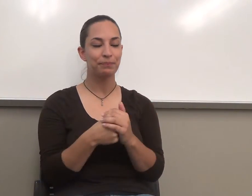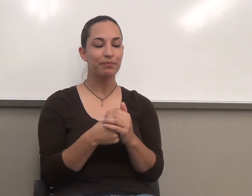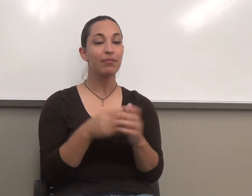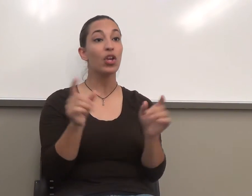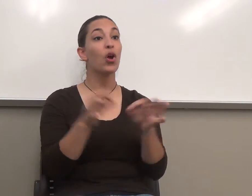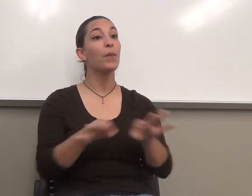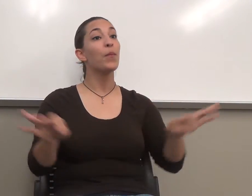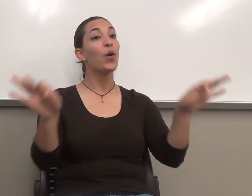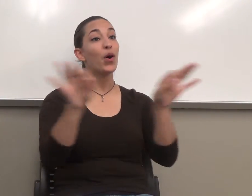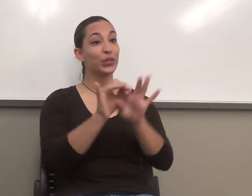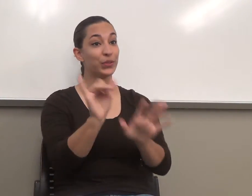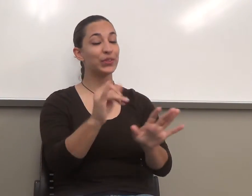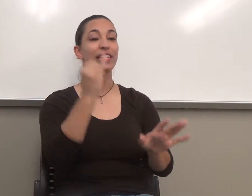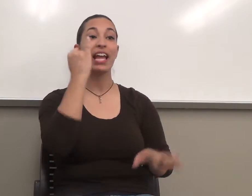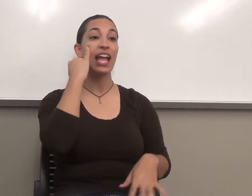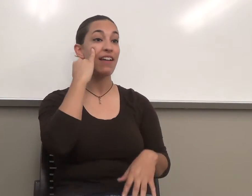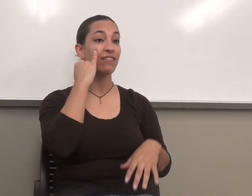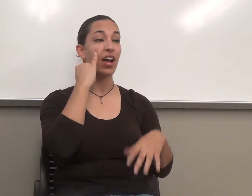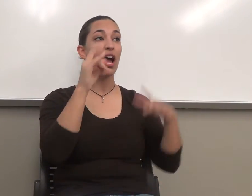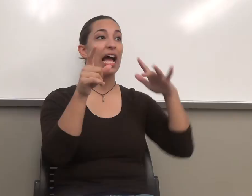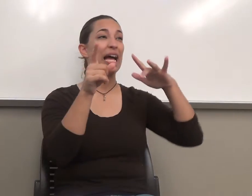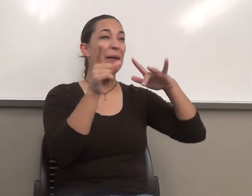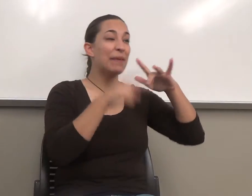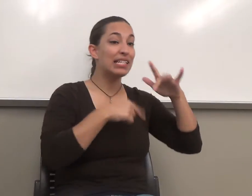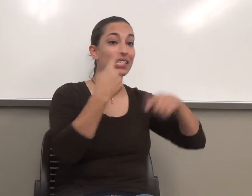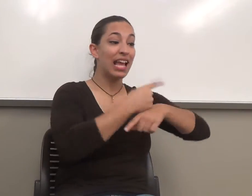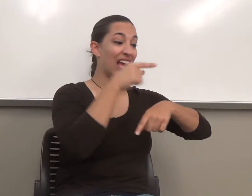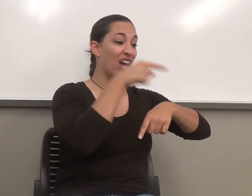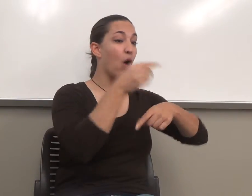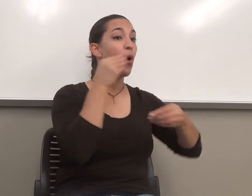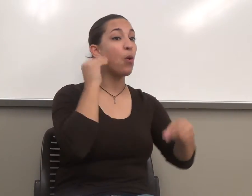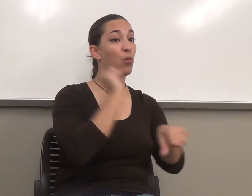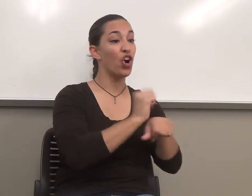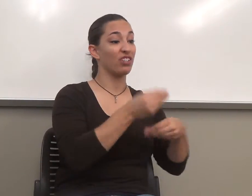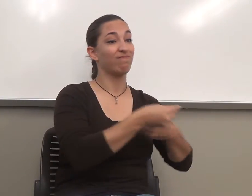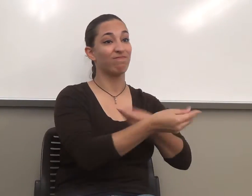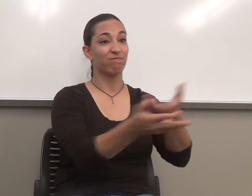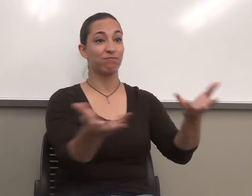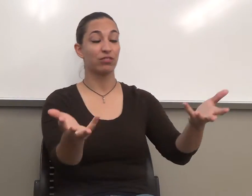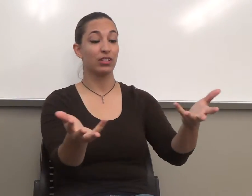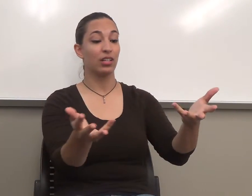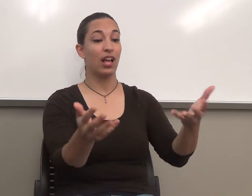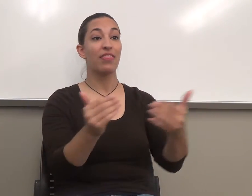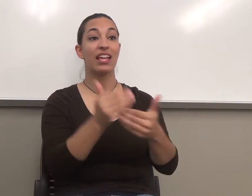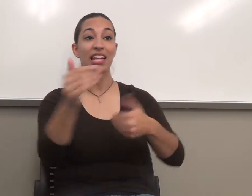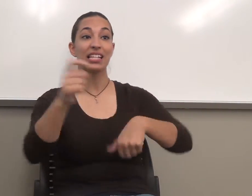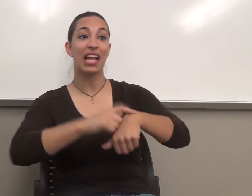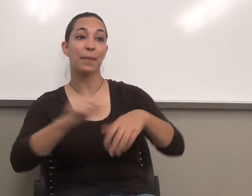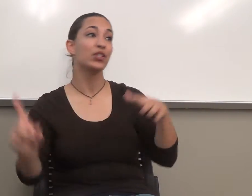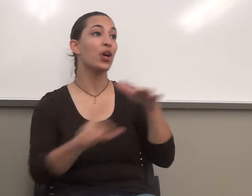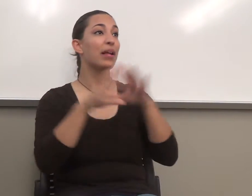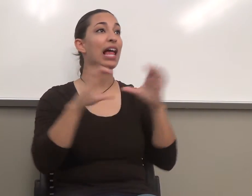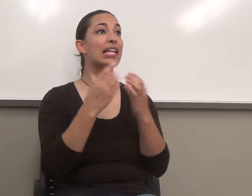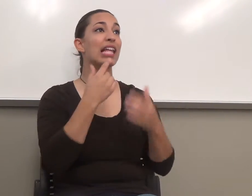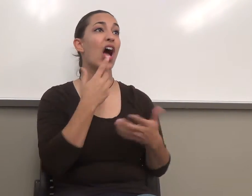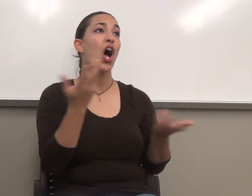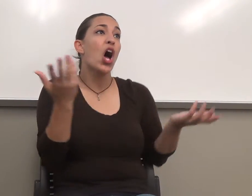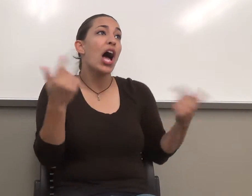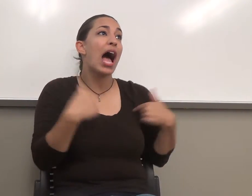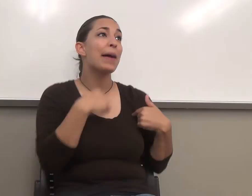here on a day that homework is assigned, you cannot come to class the next time and say, well, I wasn't here, so I didn't know